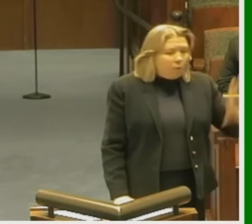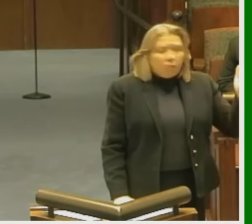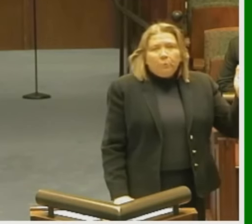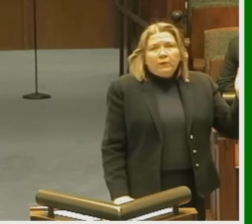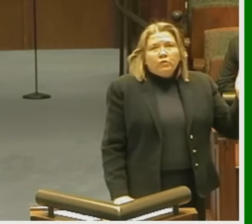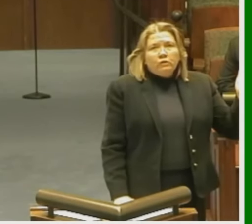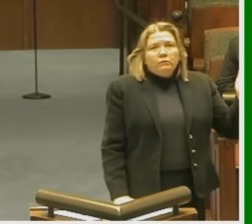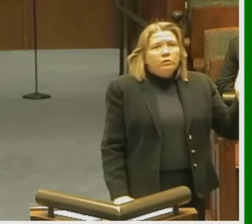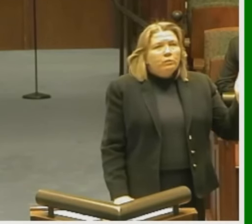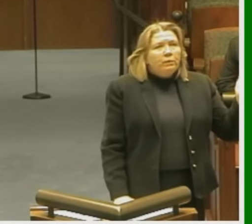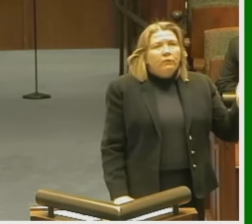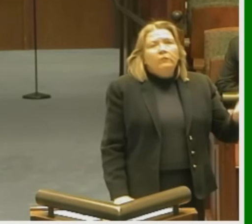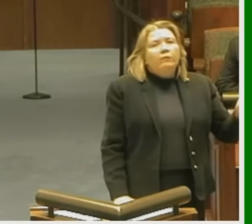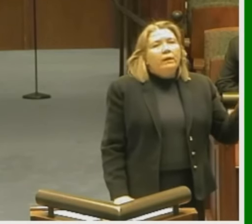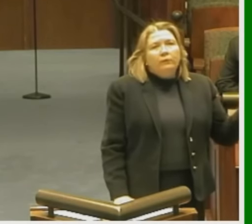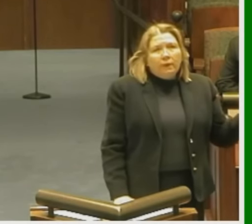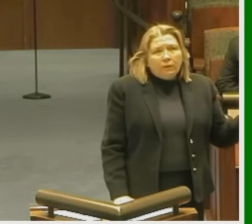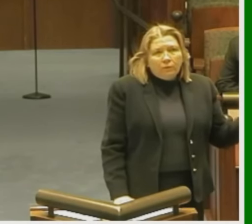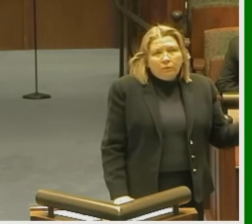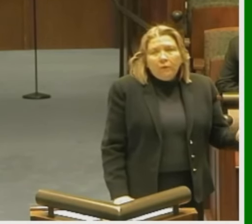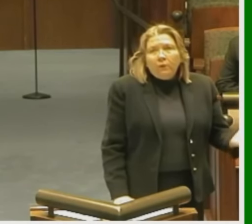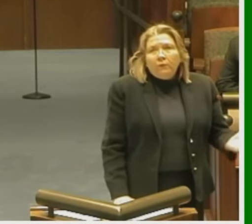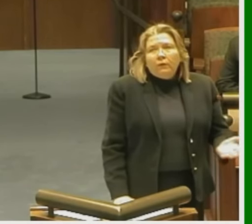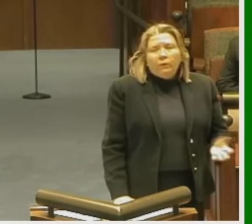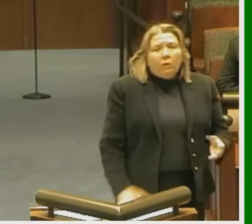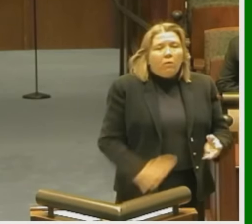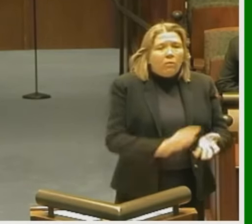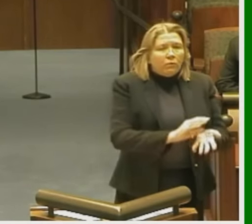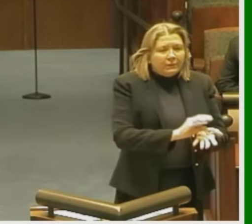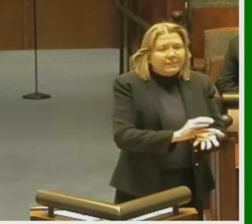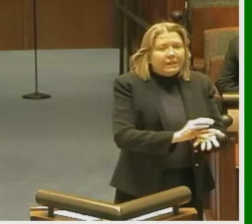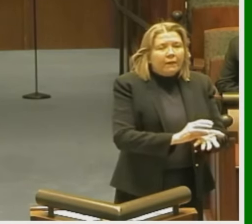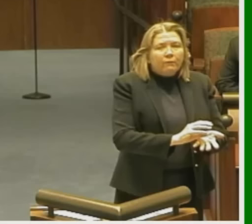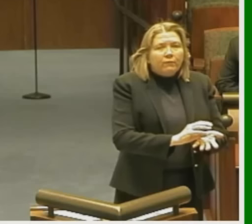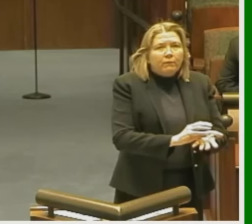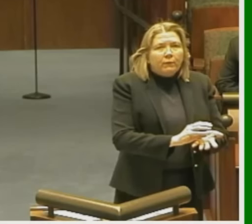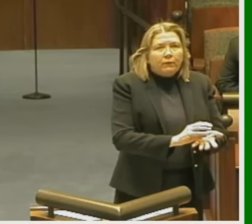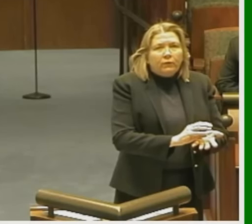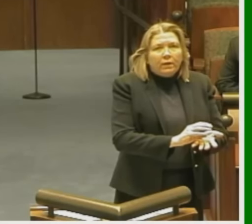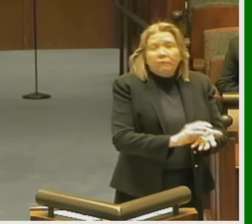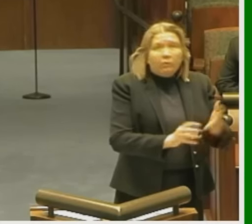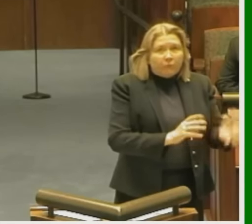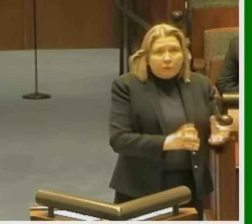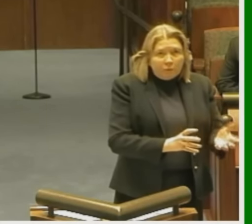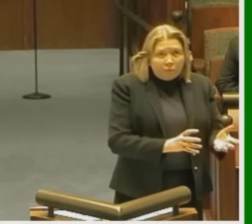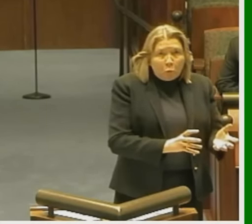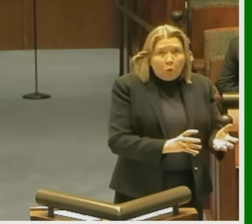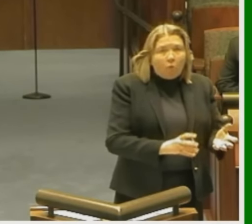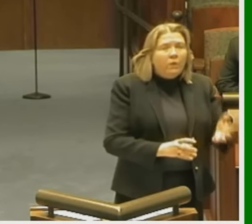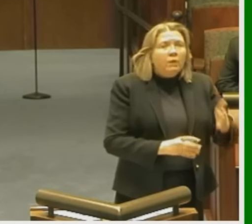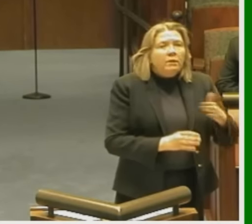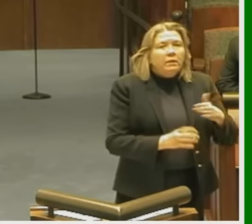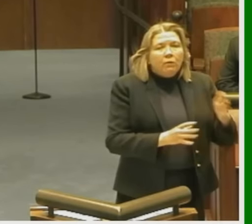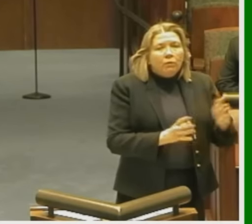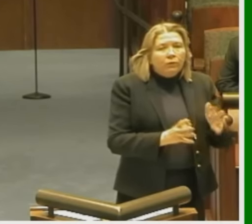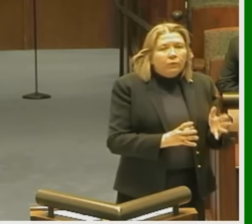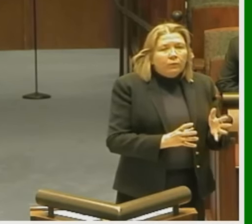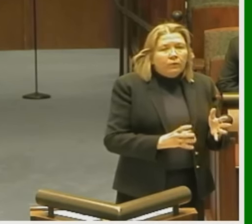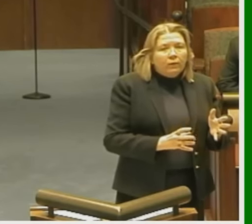lowest pension should be $6,000. There's a whole stack of them that say if you're a veteran of a war, you get all sorts